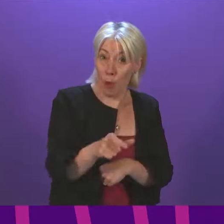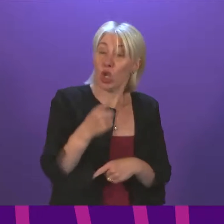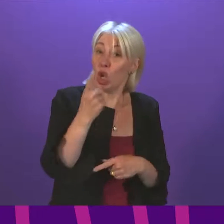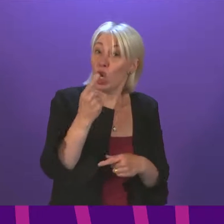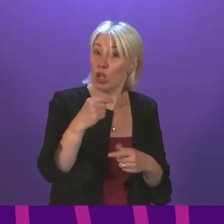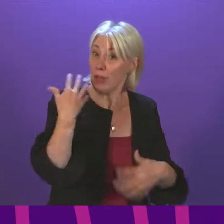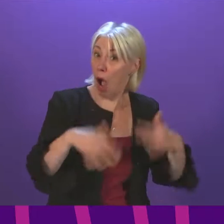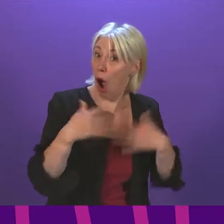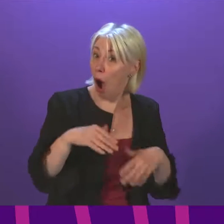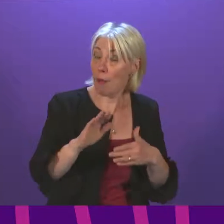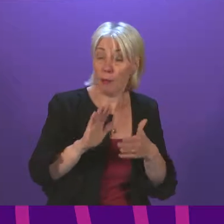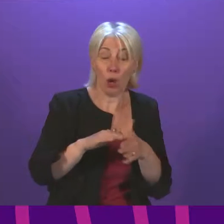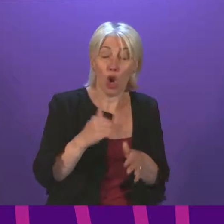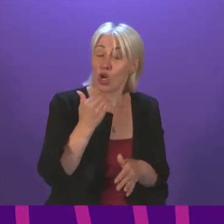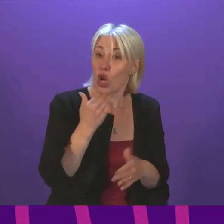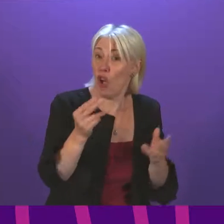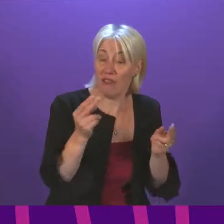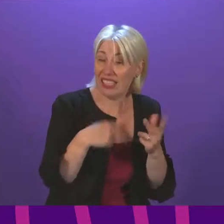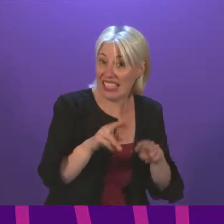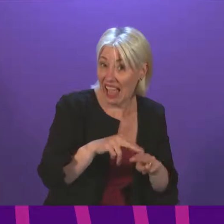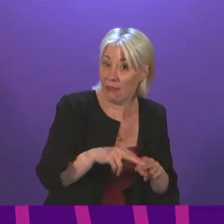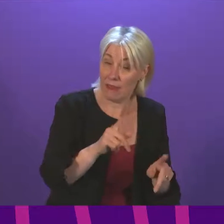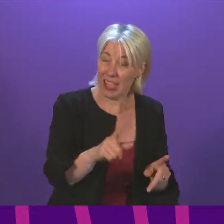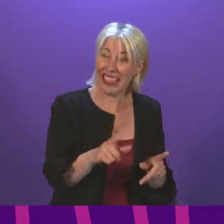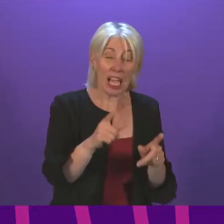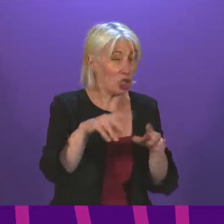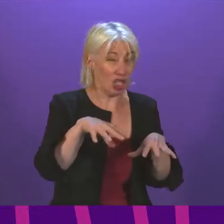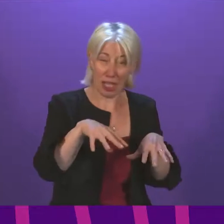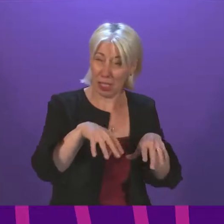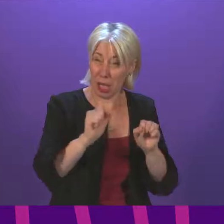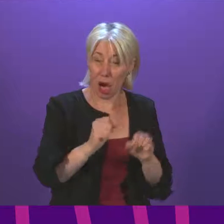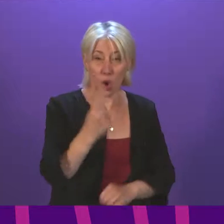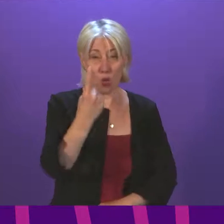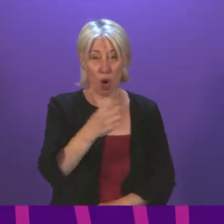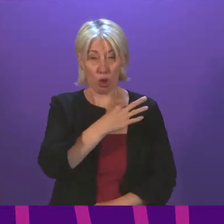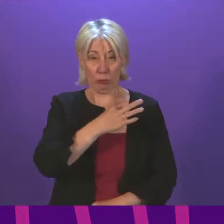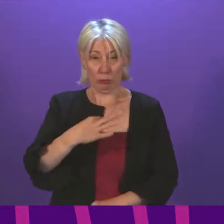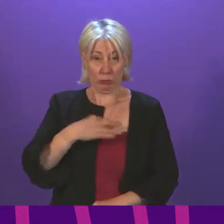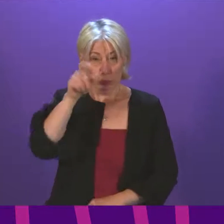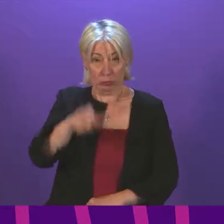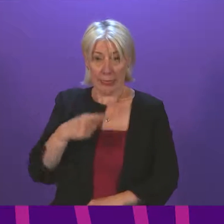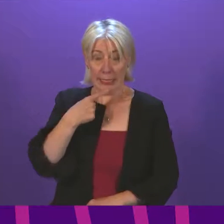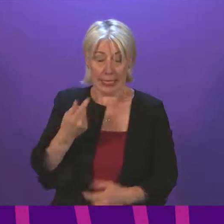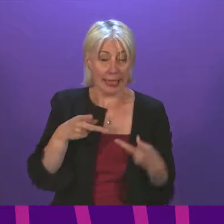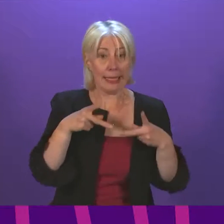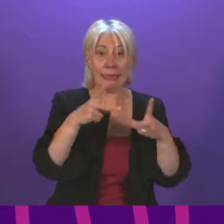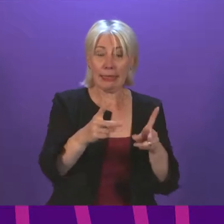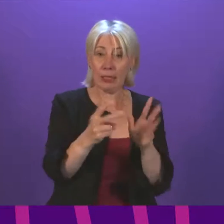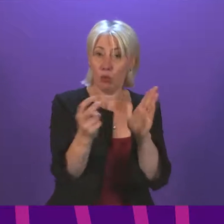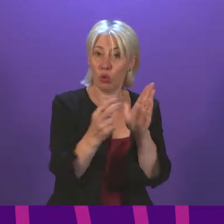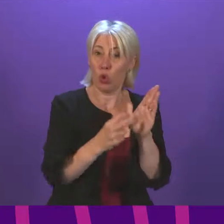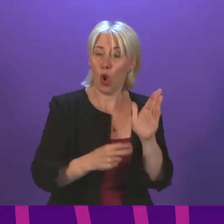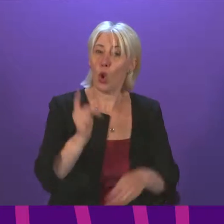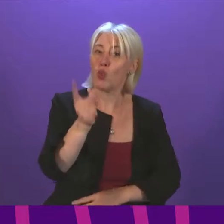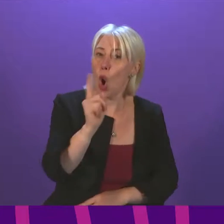staff shortages. And this apparently is just the tip of the iceberg, with one clinician saying that the system which is being used to log these warnings is